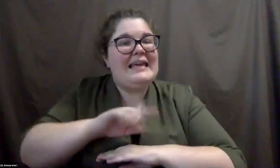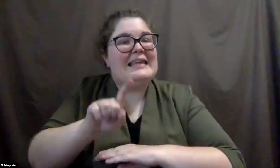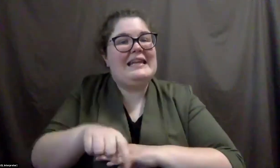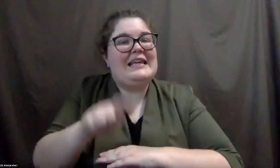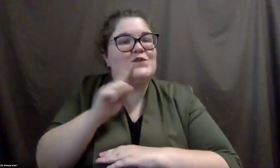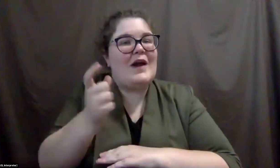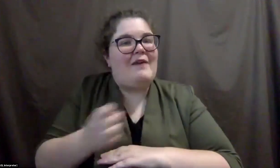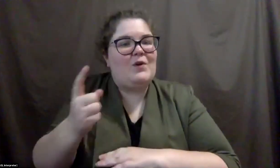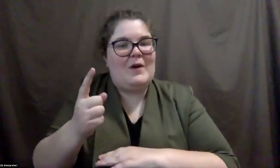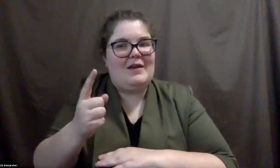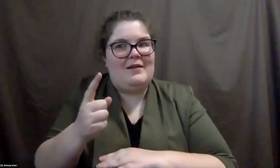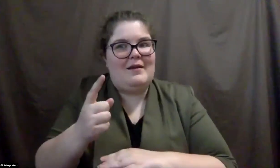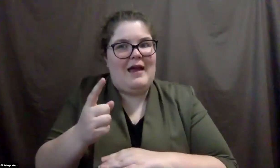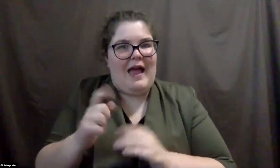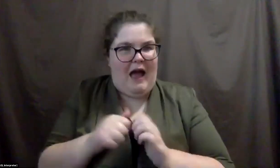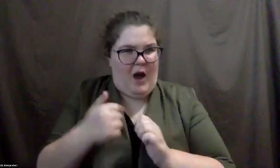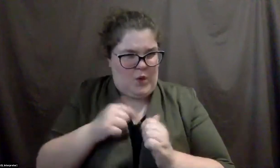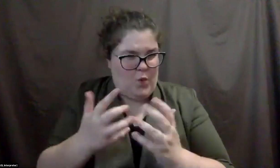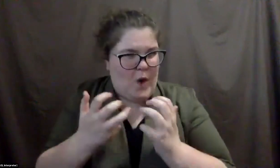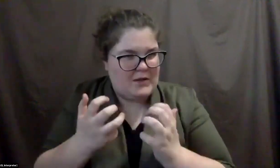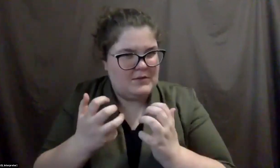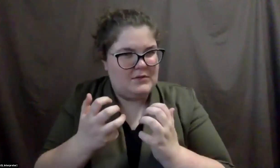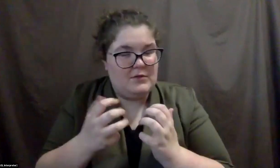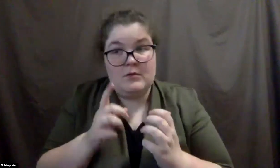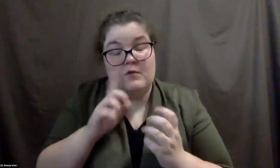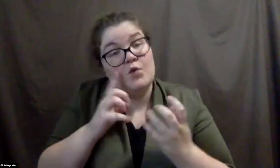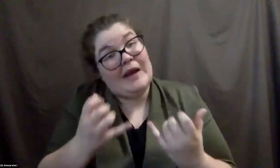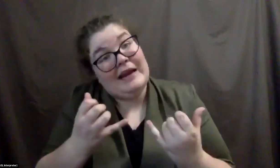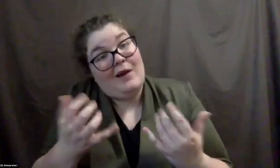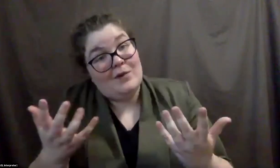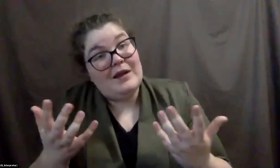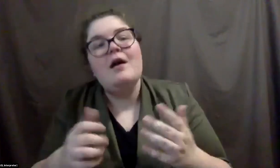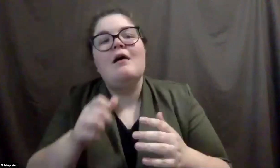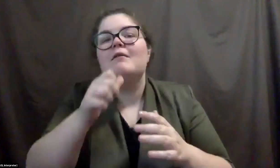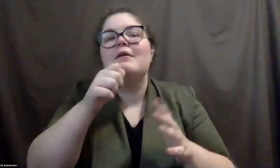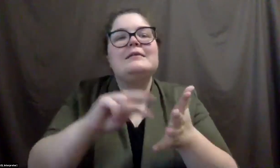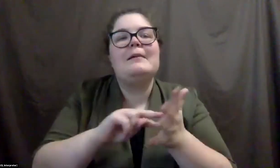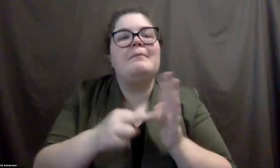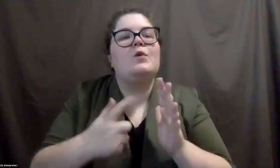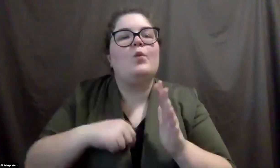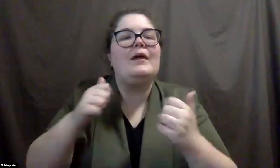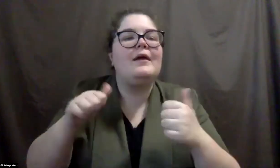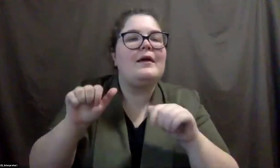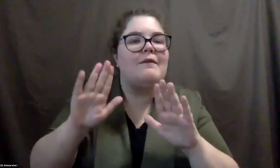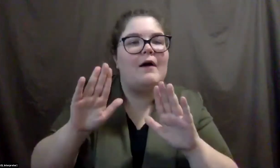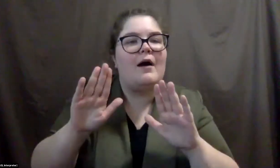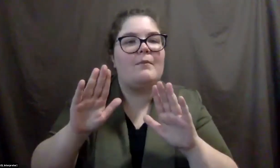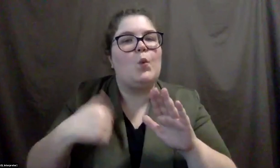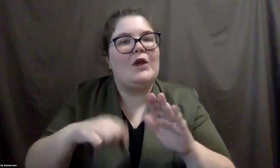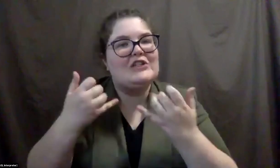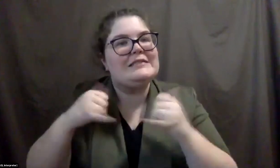the way that we want to meet their needs, um, at the moment. But that doesn't mean that, um, you know, we're, we're still